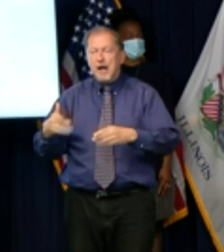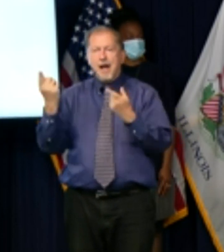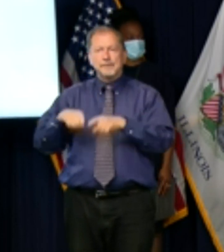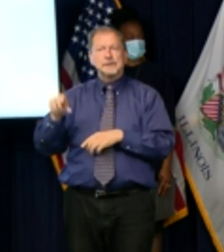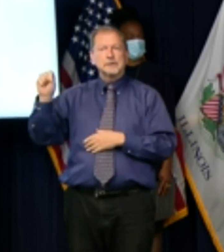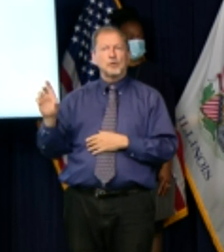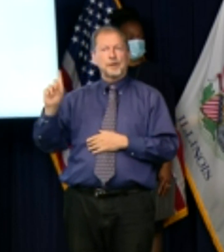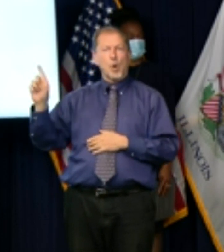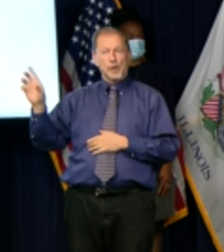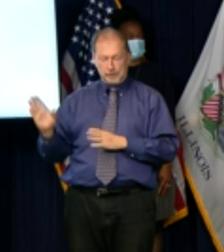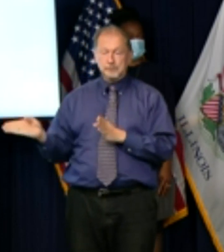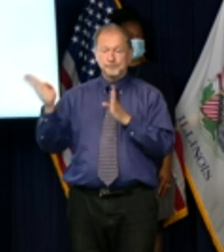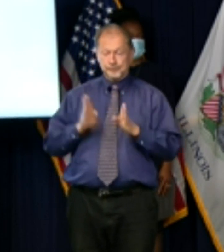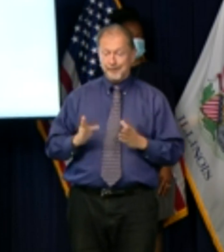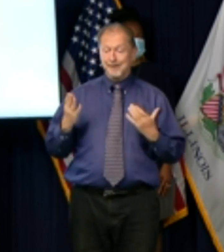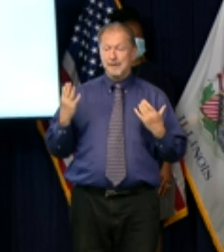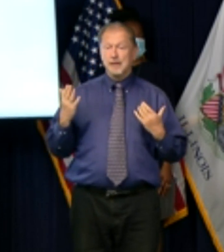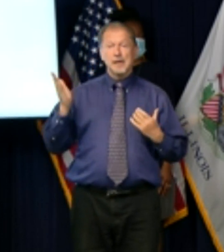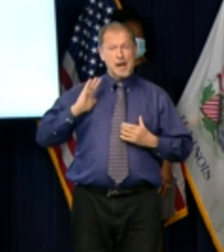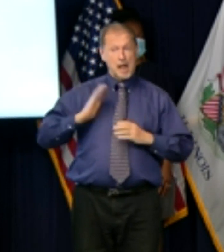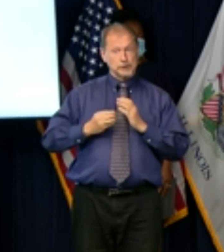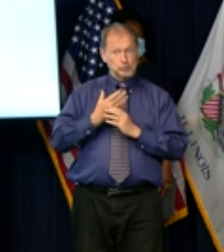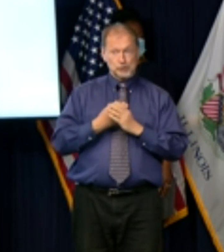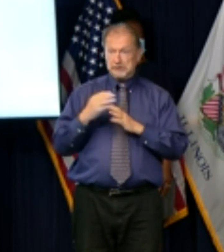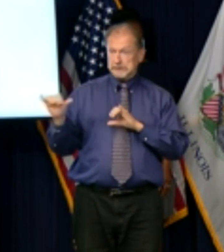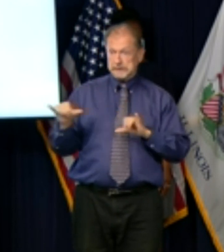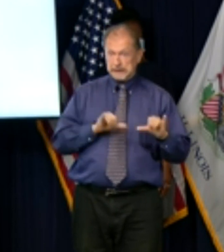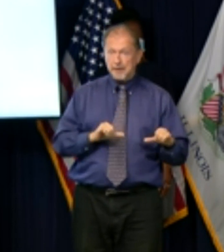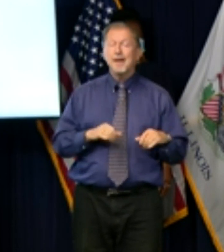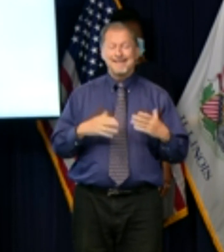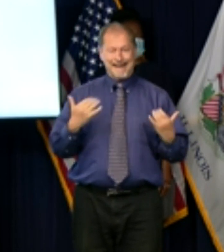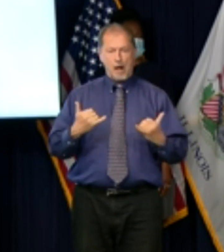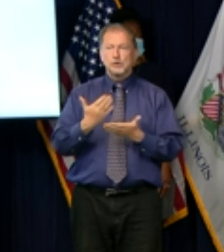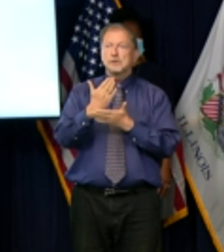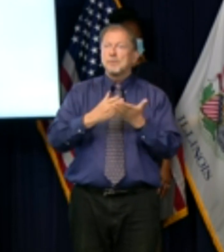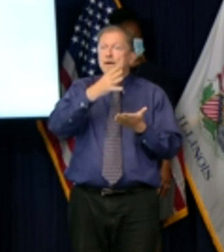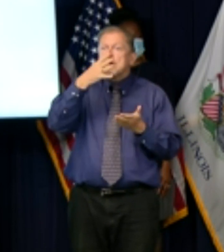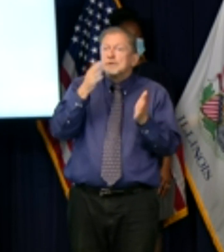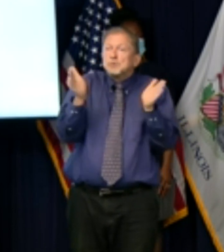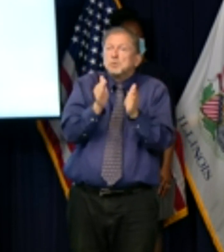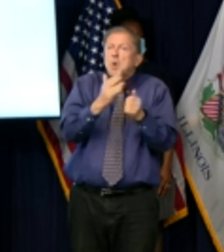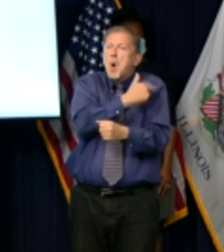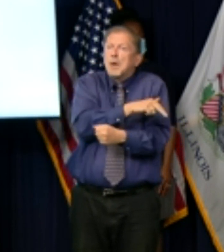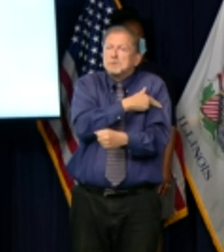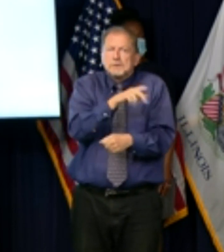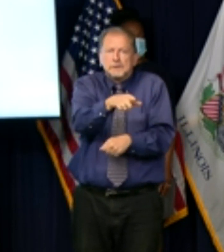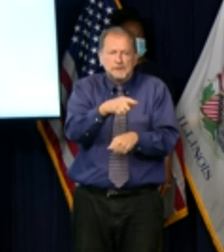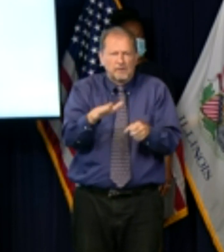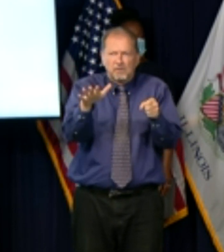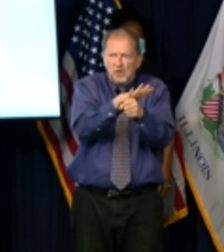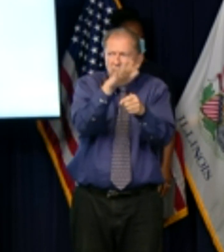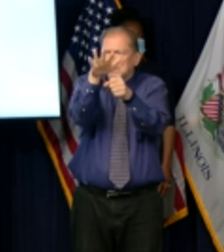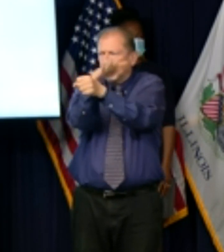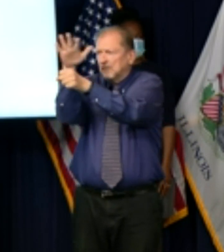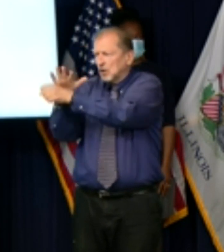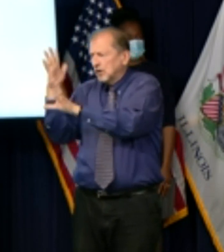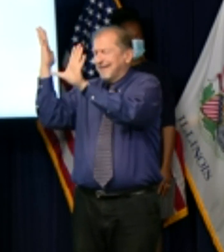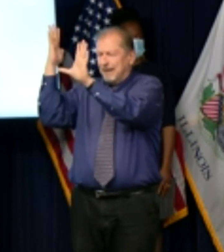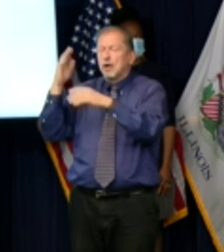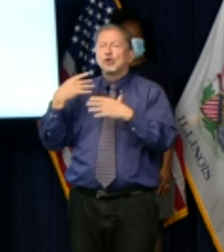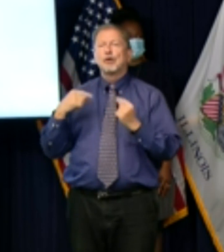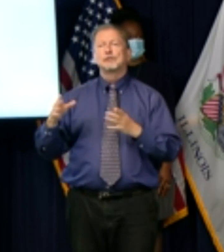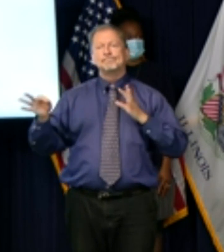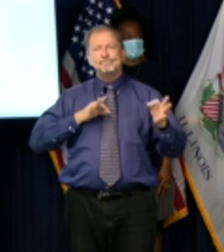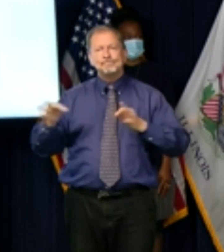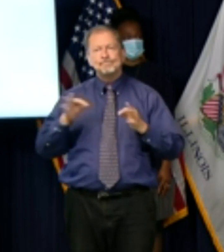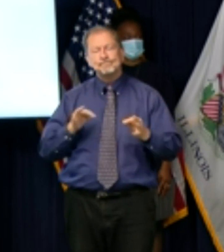the some particularly smaller hospitals in rural areas and so we're just you know we're trying to communicate to people that we've